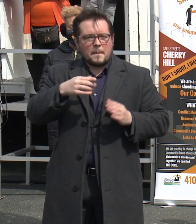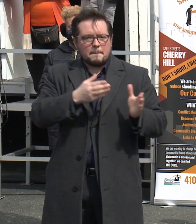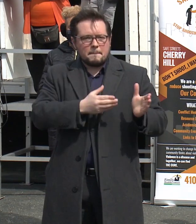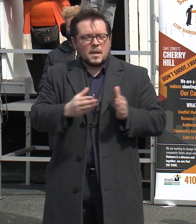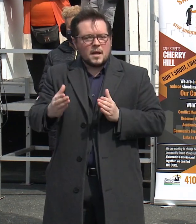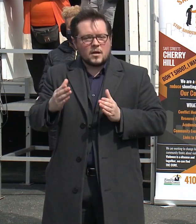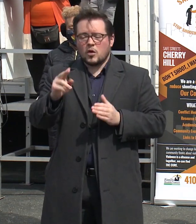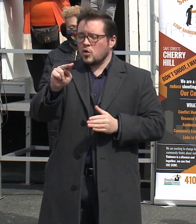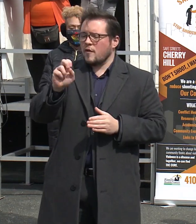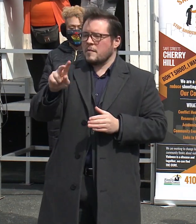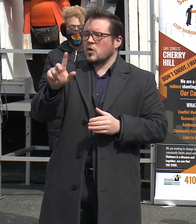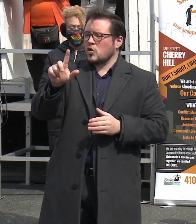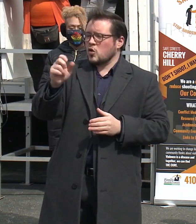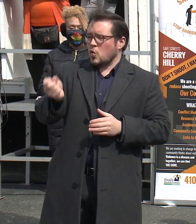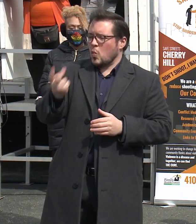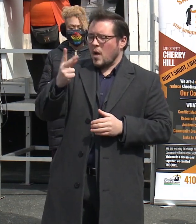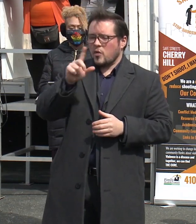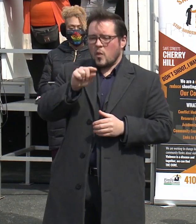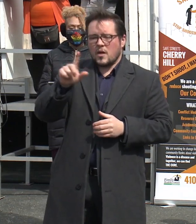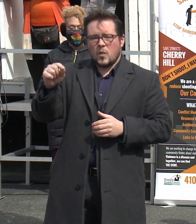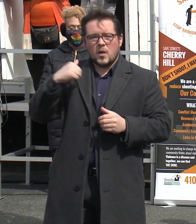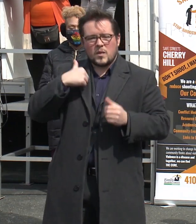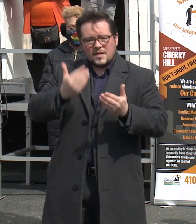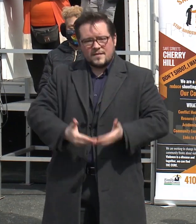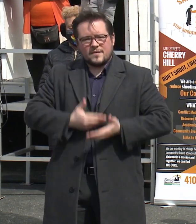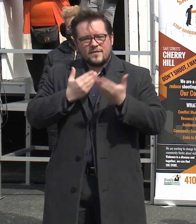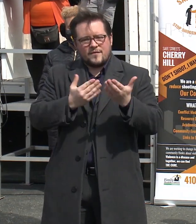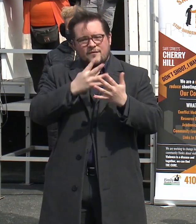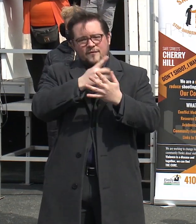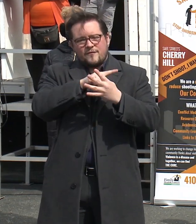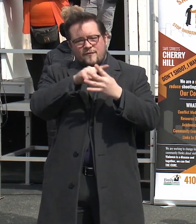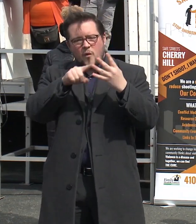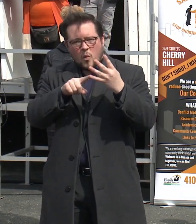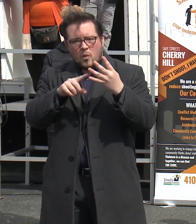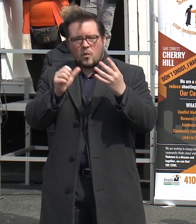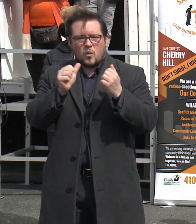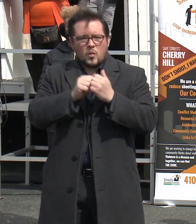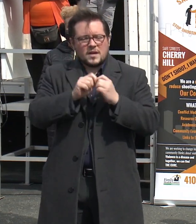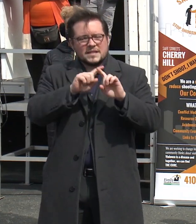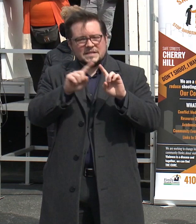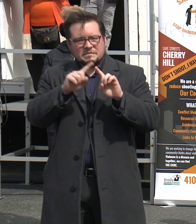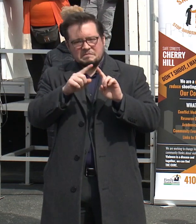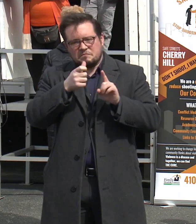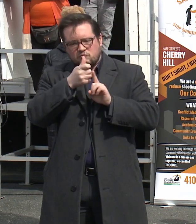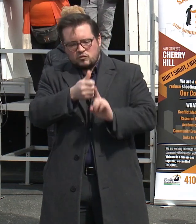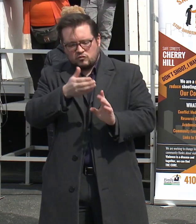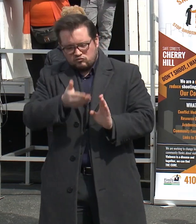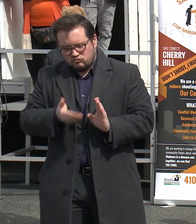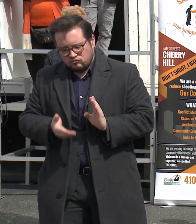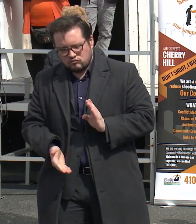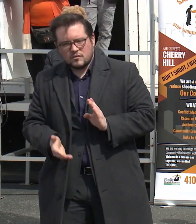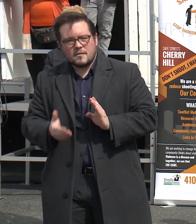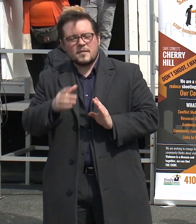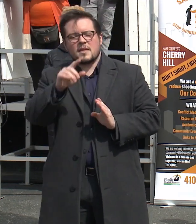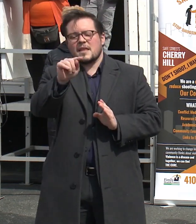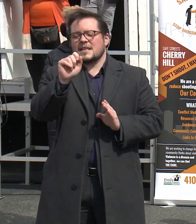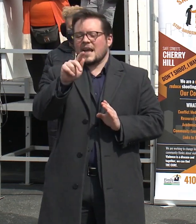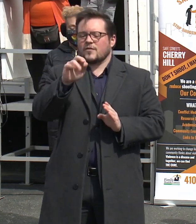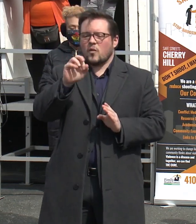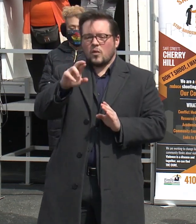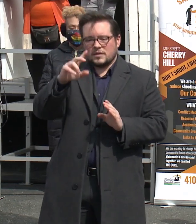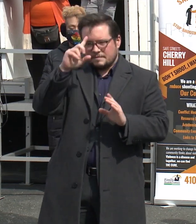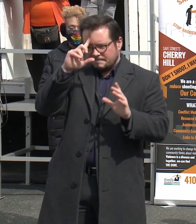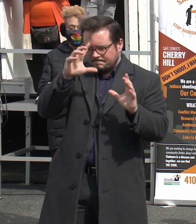the Health Department presented four desired results with corresponding indicators. The task force brainstormed evidence-based,